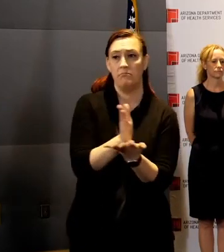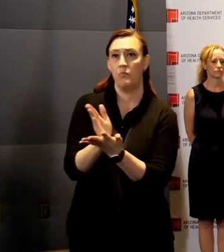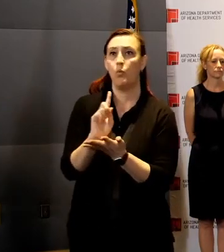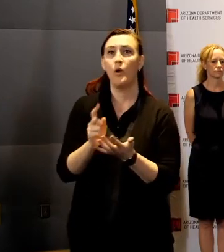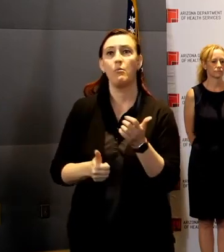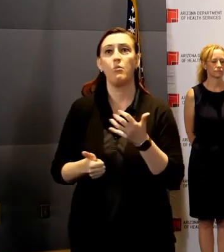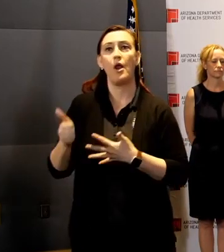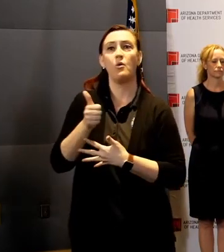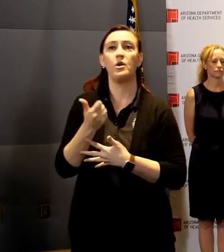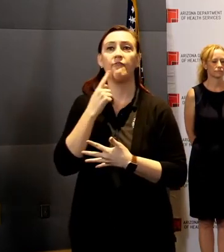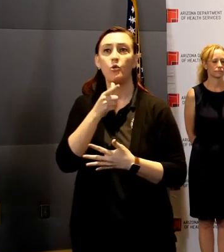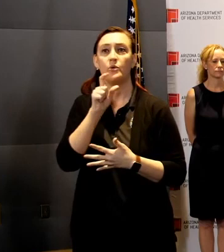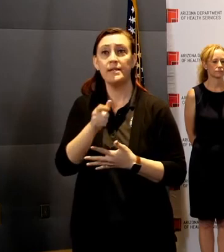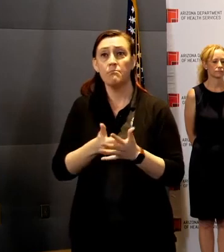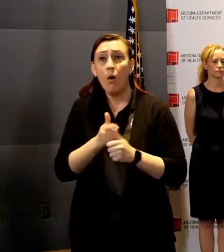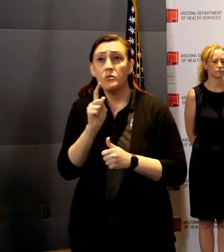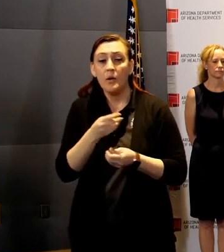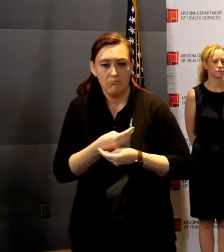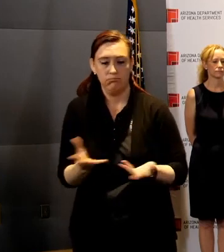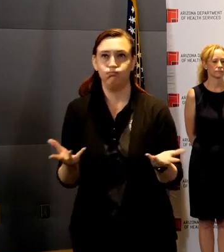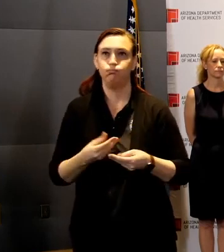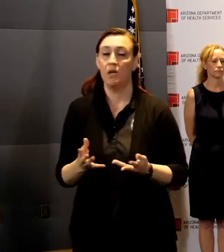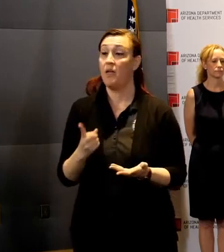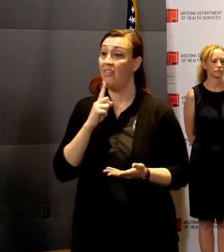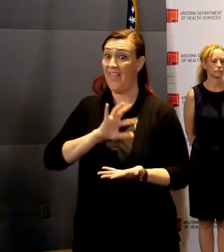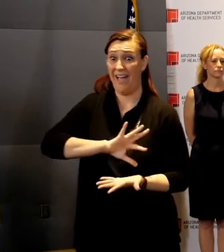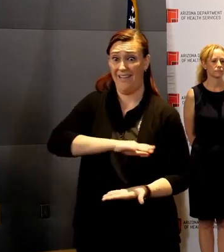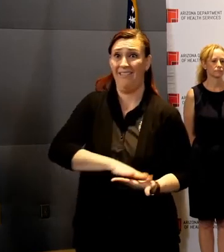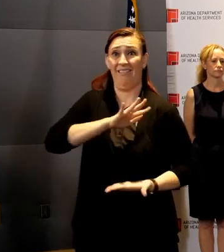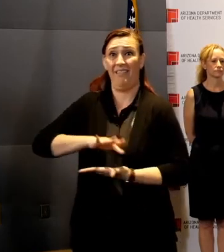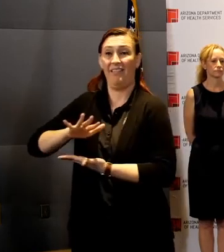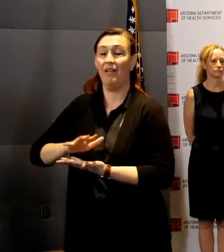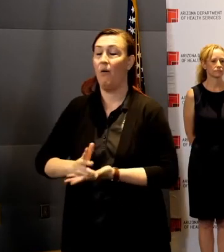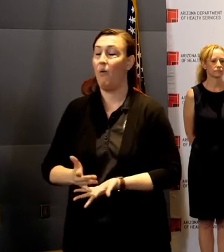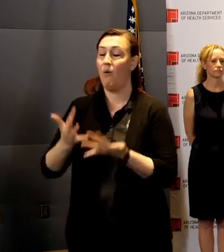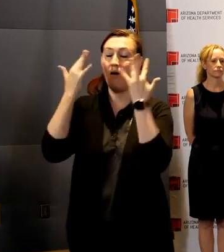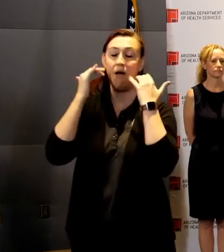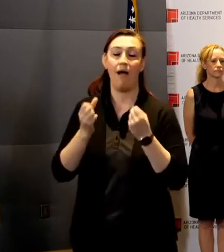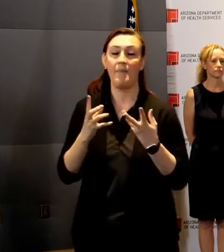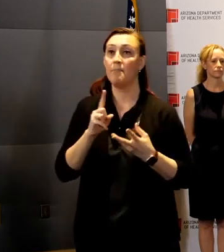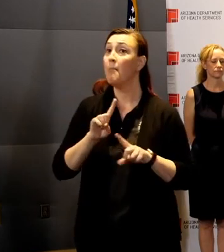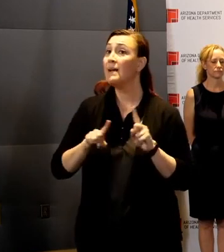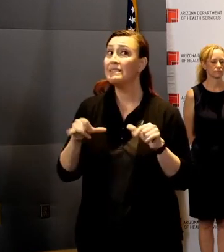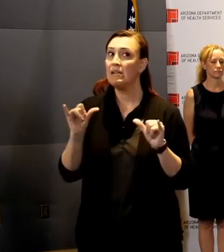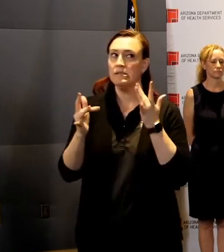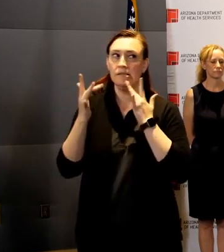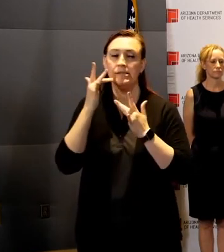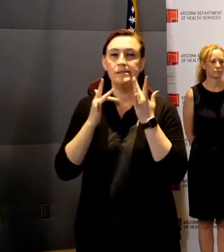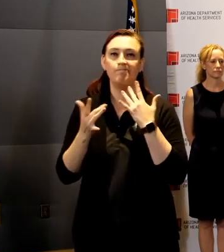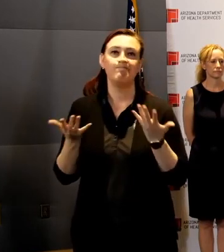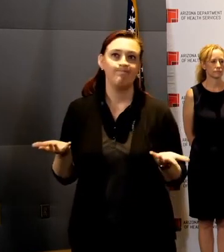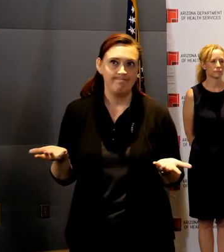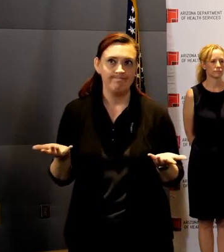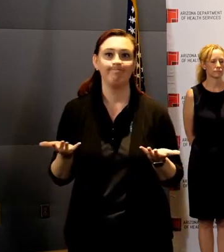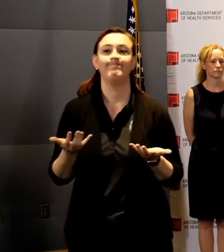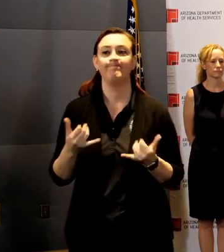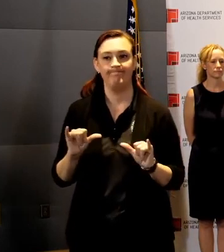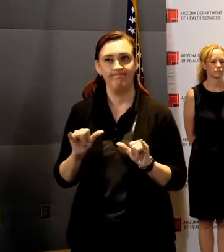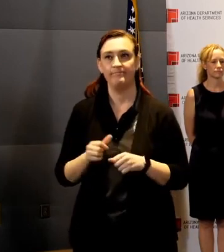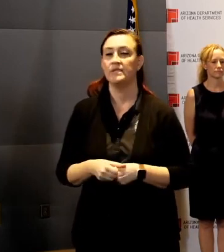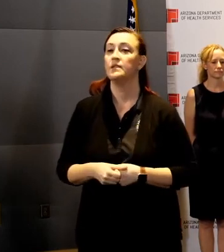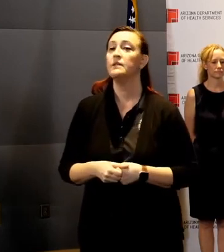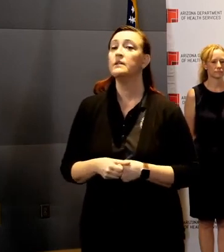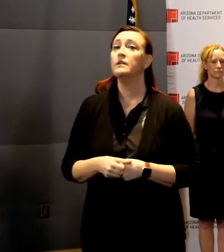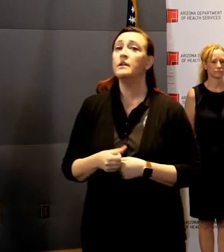priority. It was an overwhelming amount of resources, but still, it's not enough. As we've seen, commercial